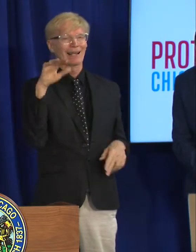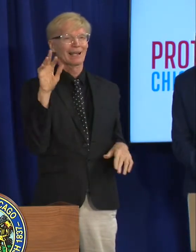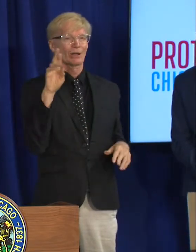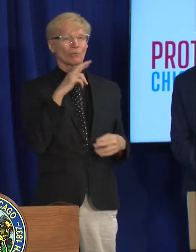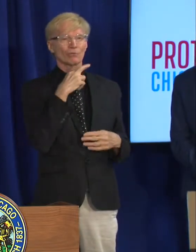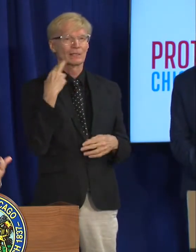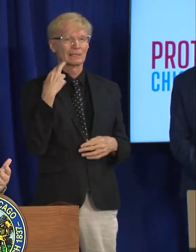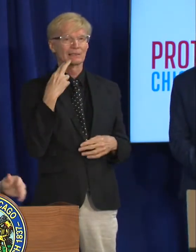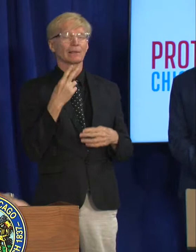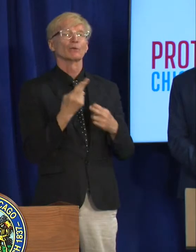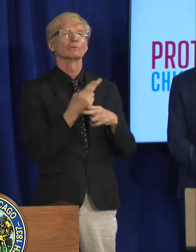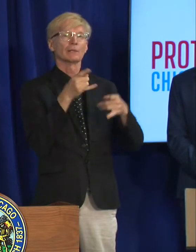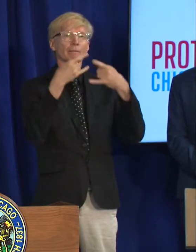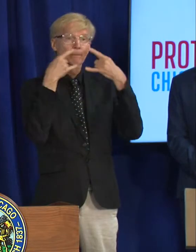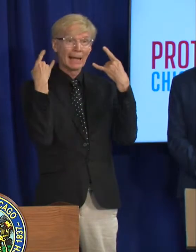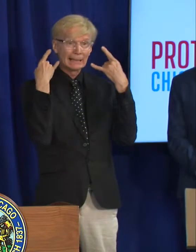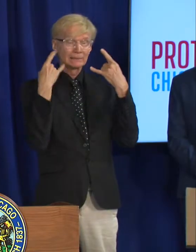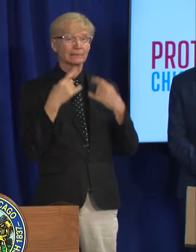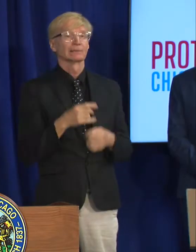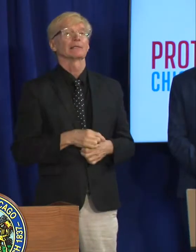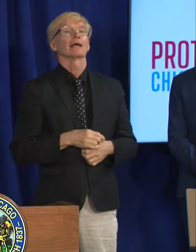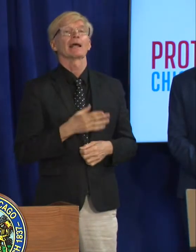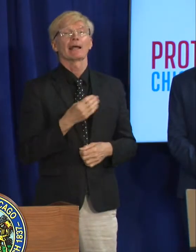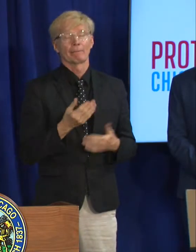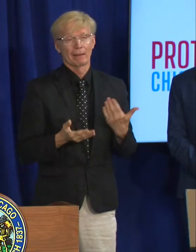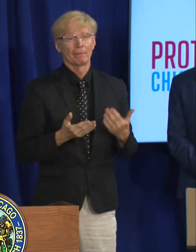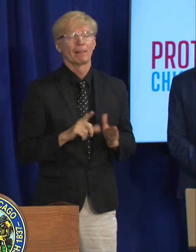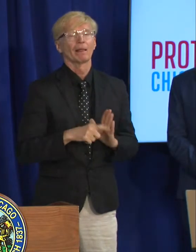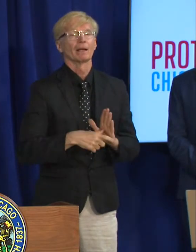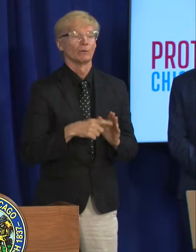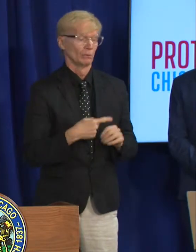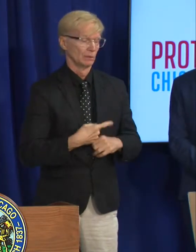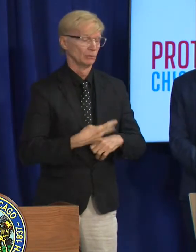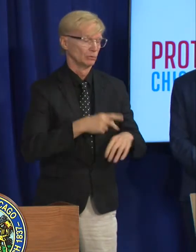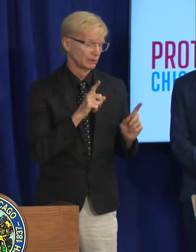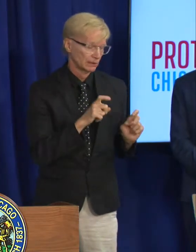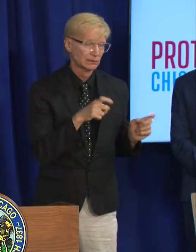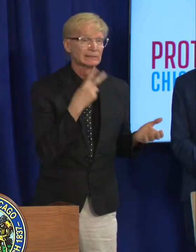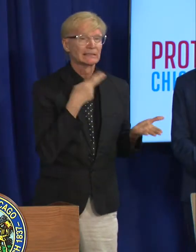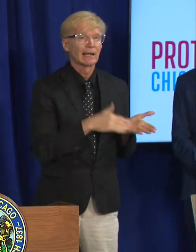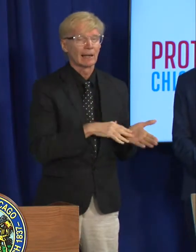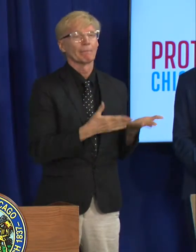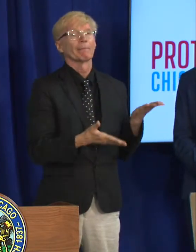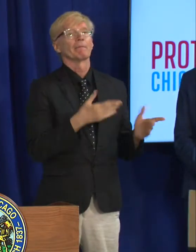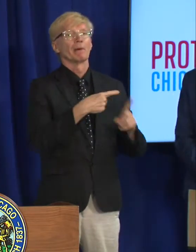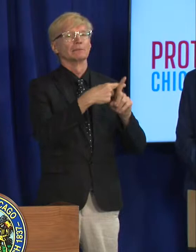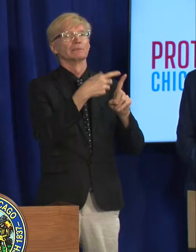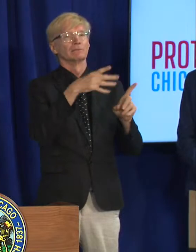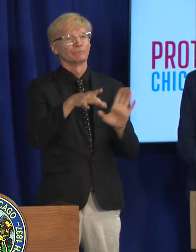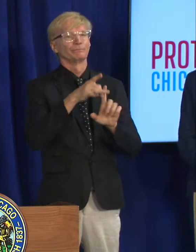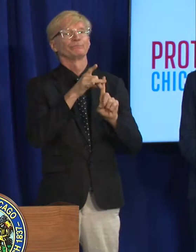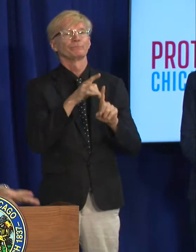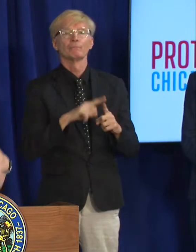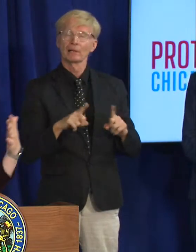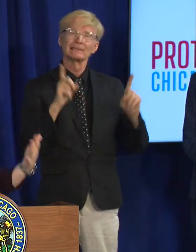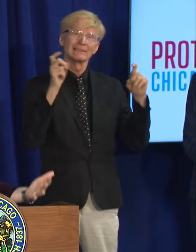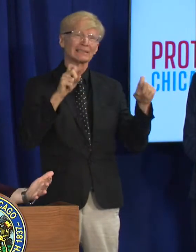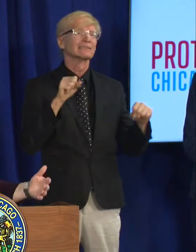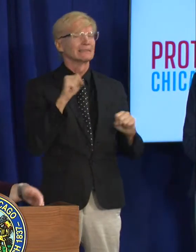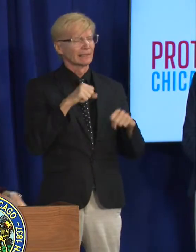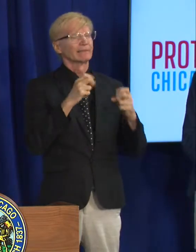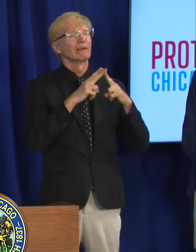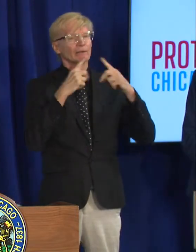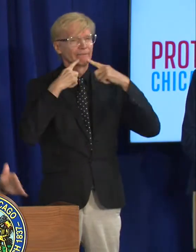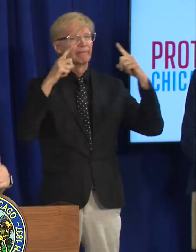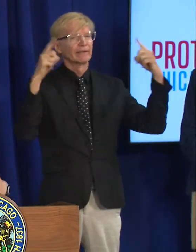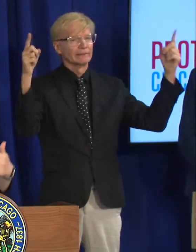wear your mask and there's a good chance that you might test positive a day or two later but yes the tests remain overall effective and we would certainly